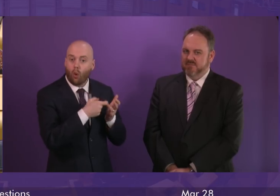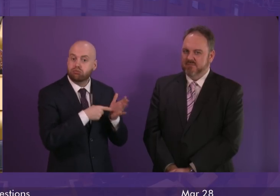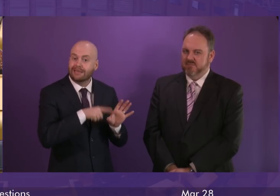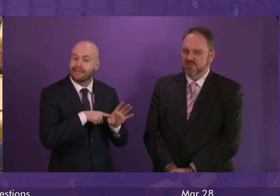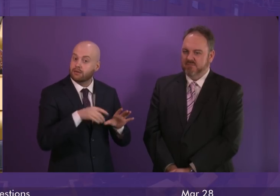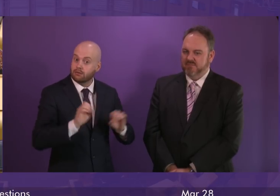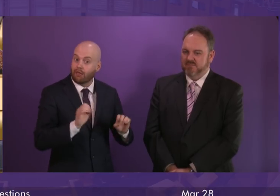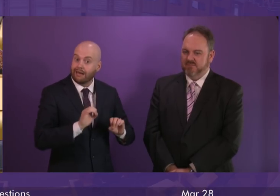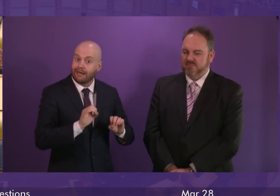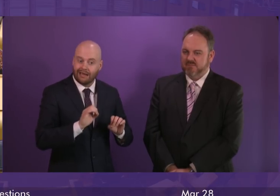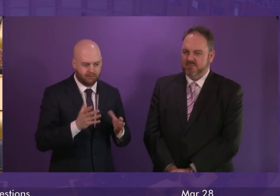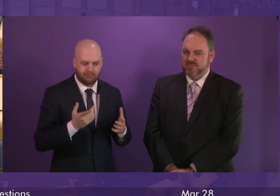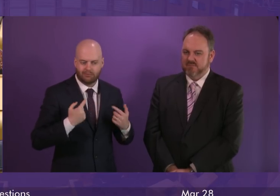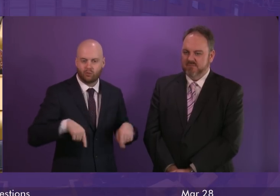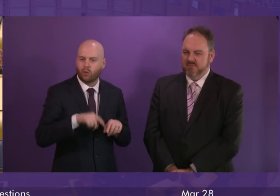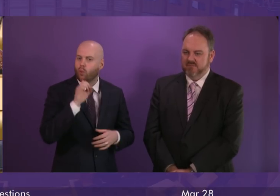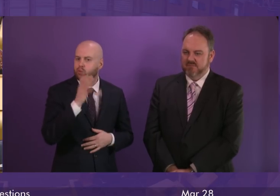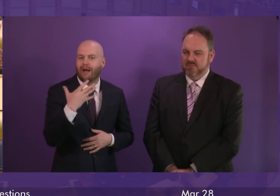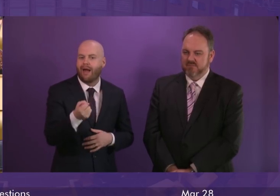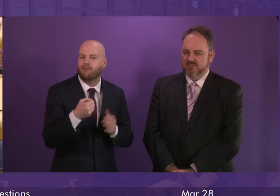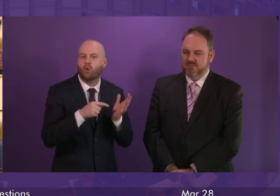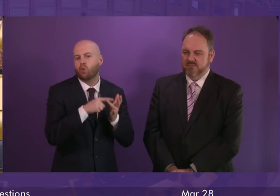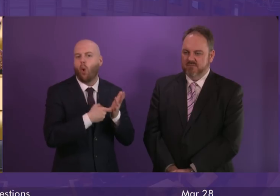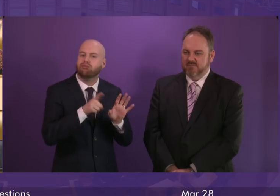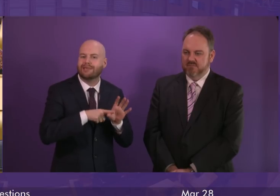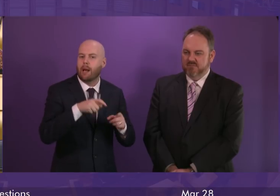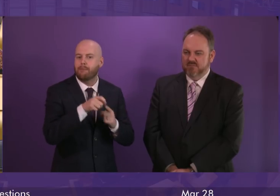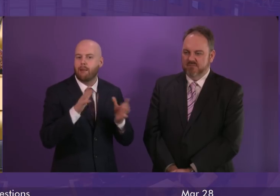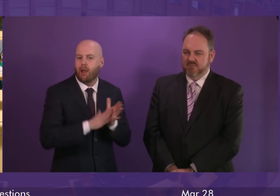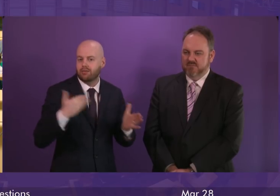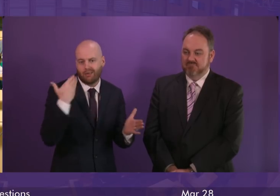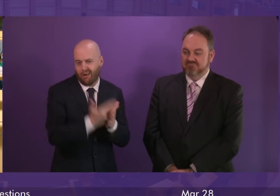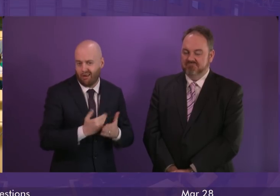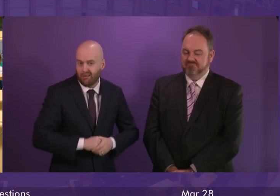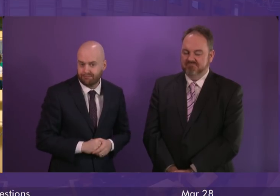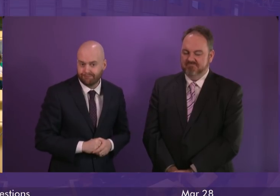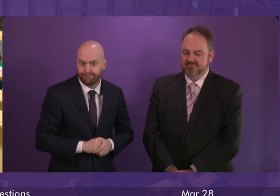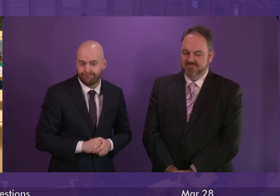independent we wouldn't have had a Tory Prime Minister for these last few years.